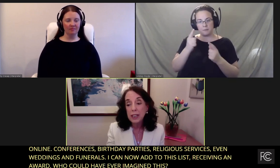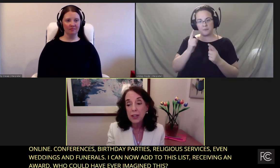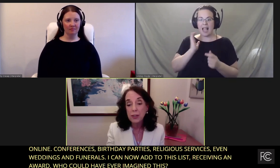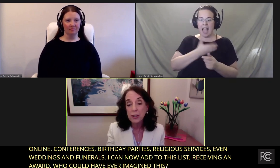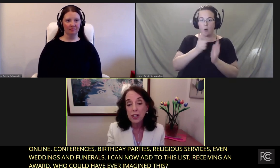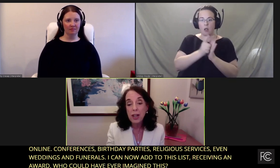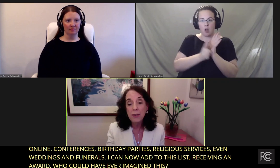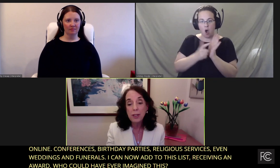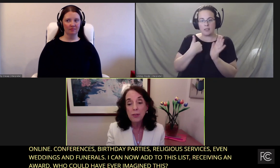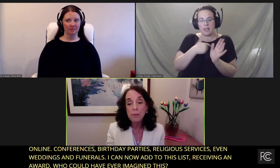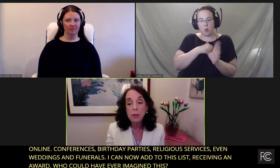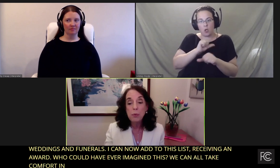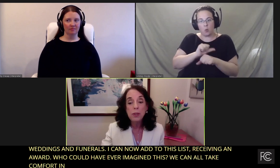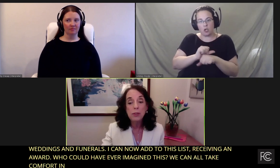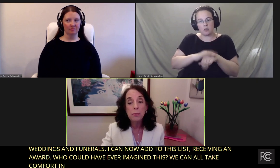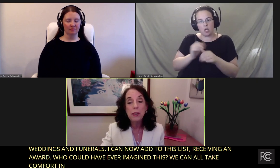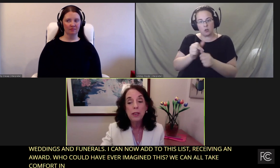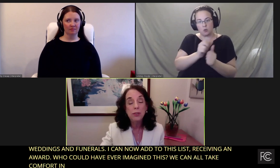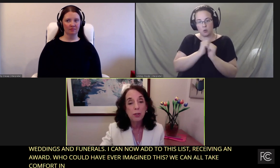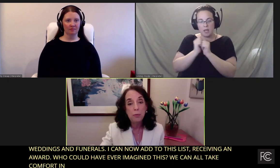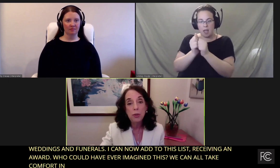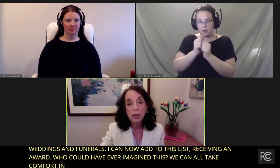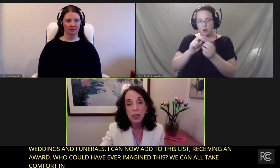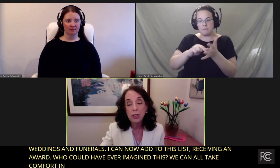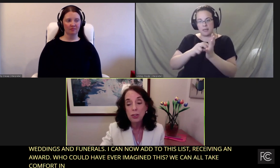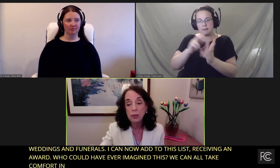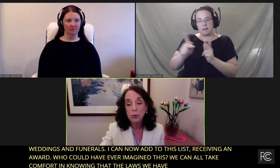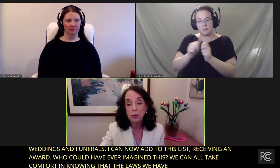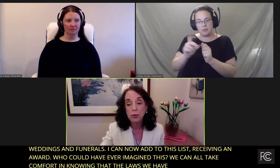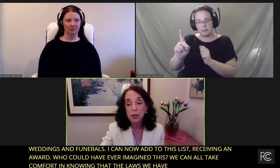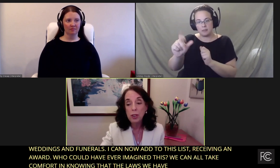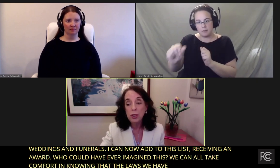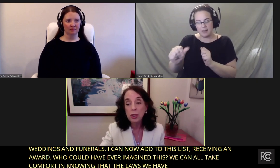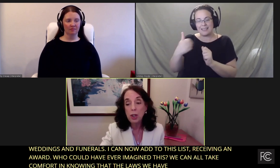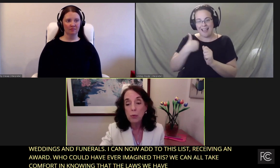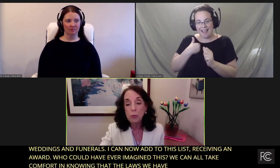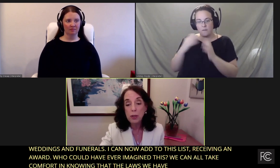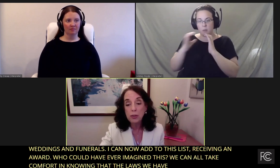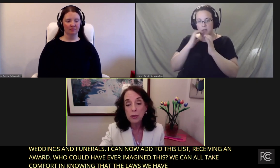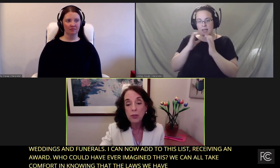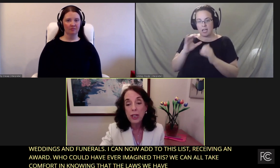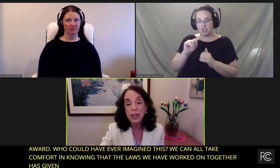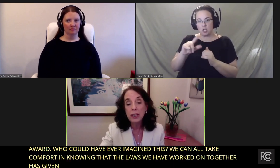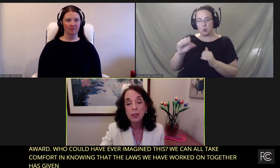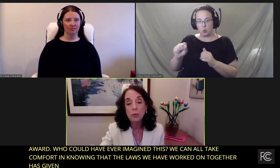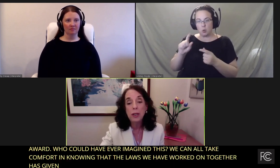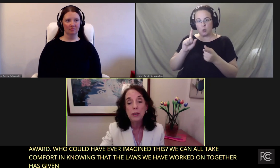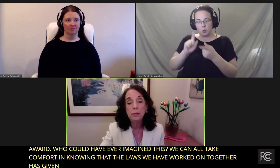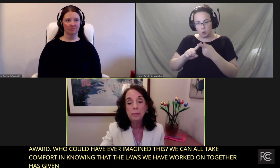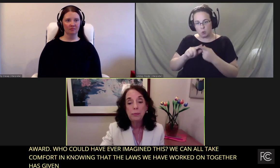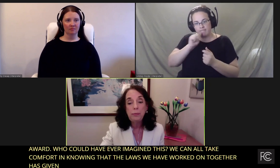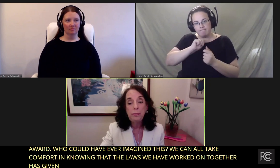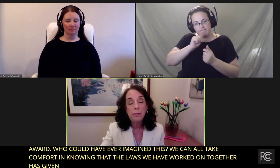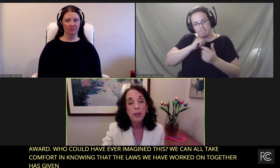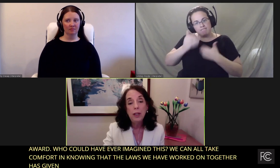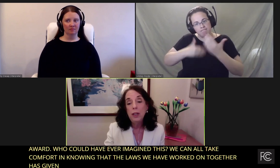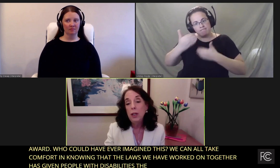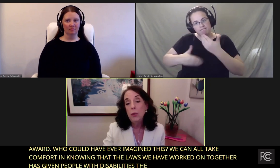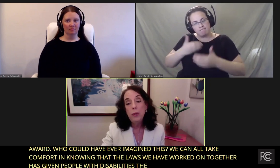have worked on together have given people with disabilities the communication tools to cope with this new reality as well.